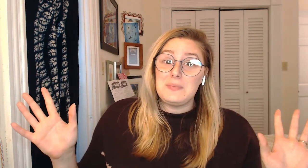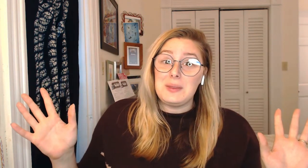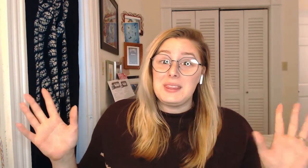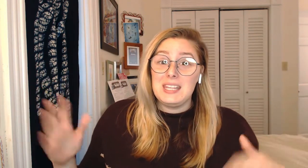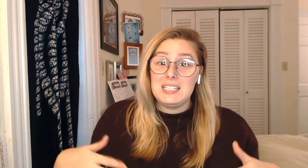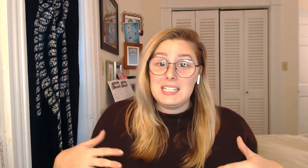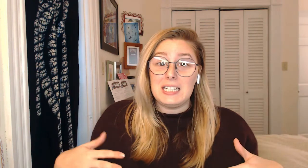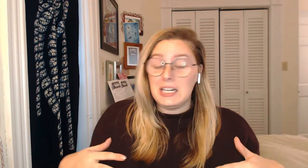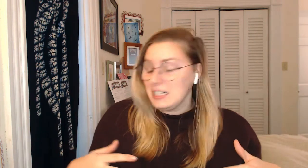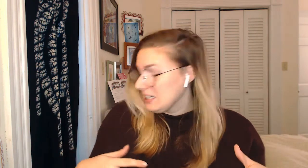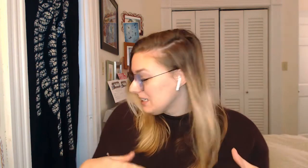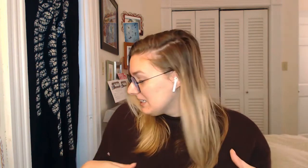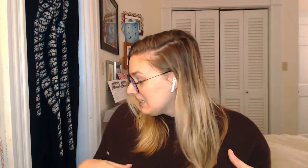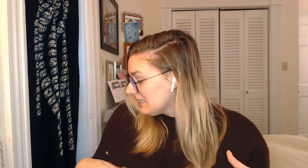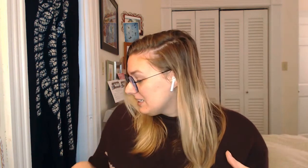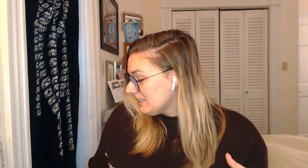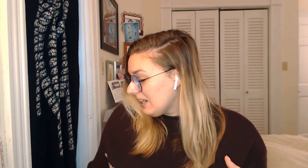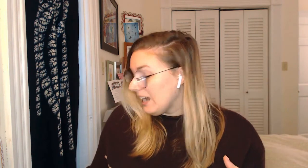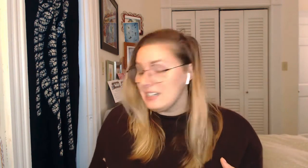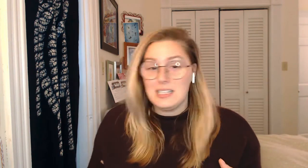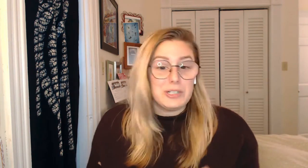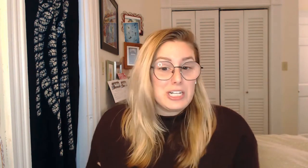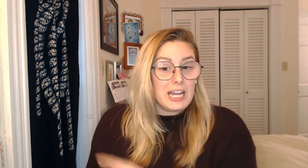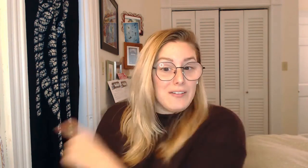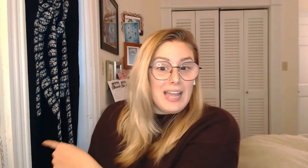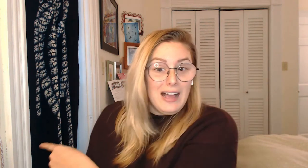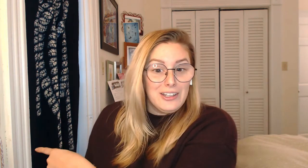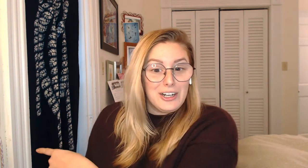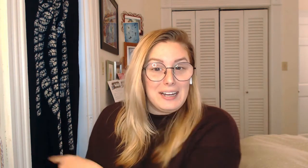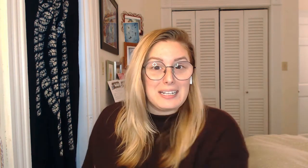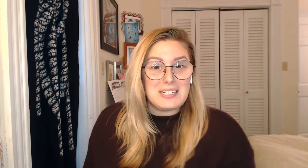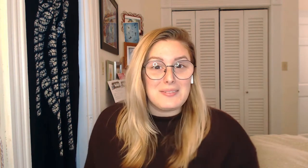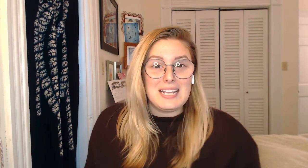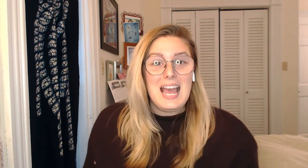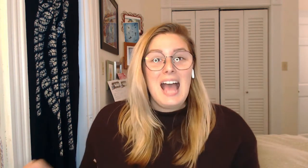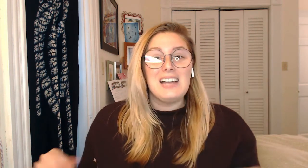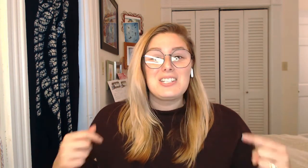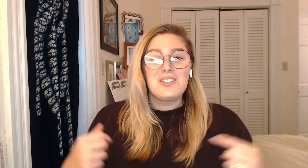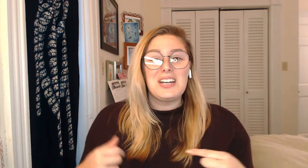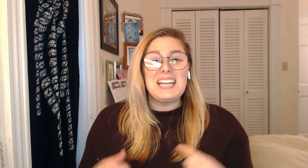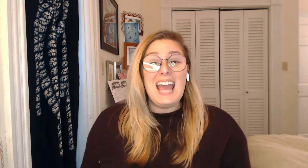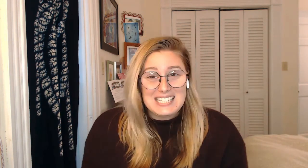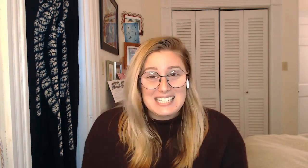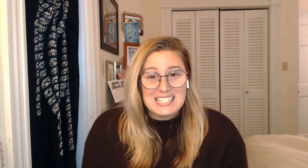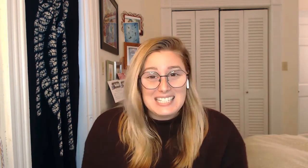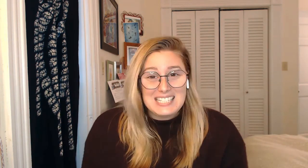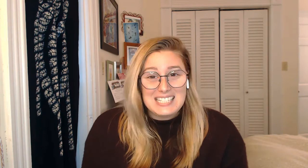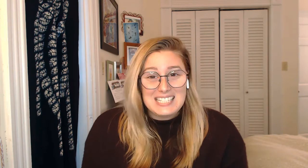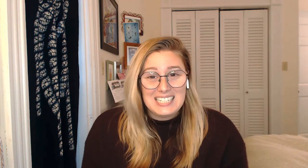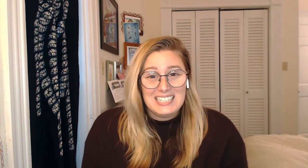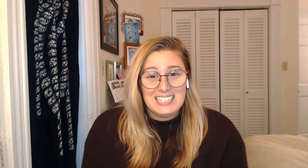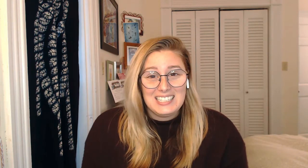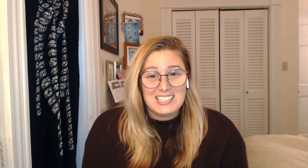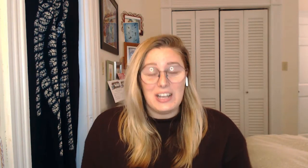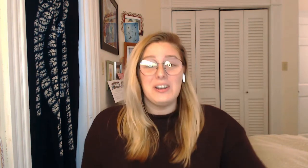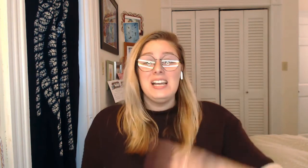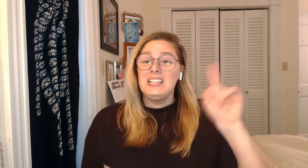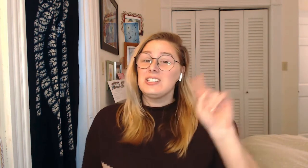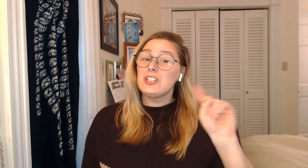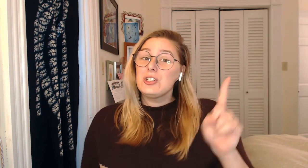this year, I had to double check. I have a calendar year right next to me. has 28 days. So it's the shortest